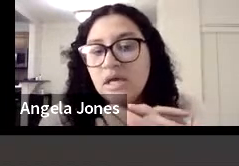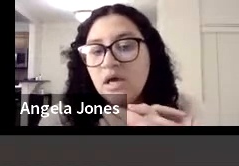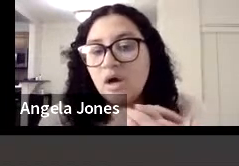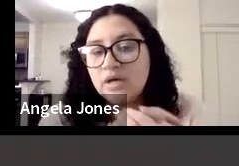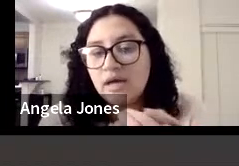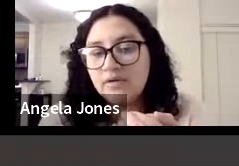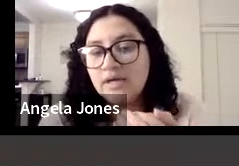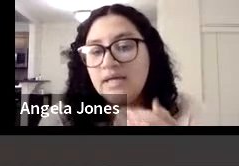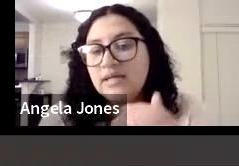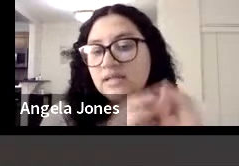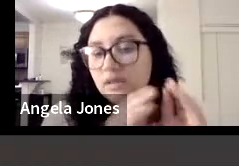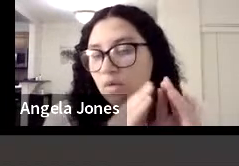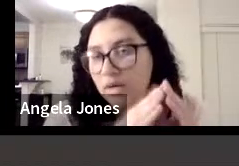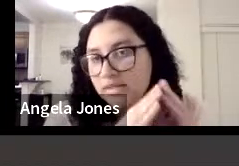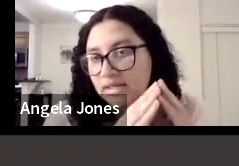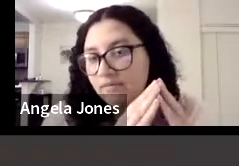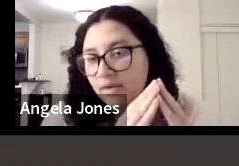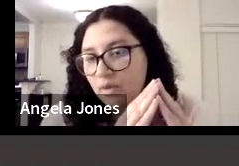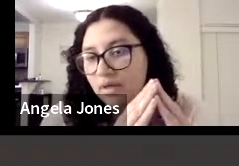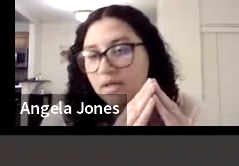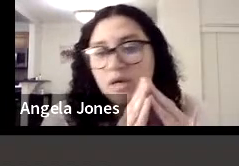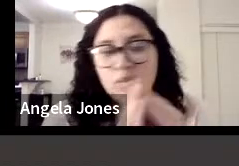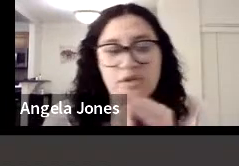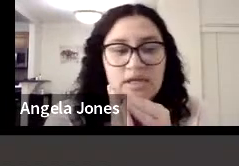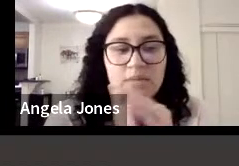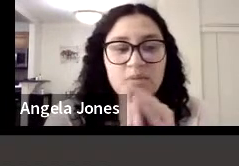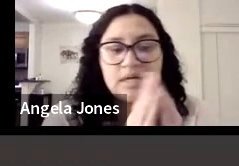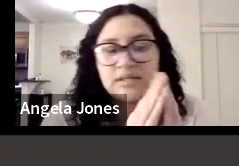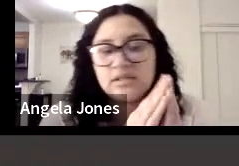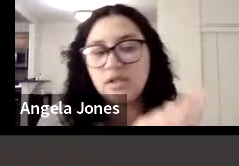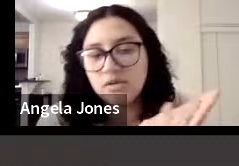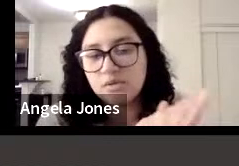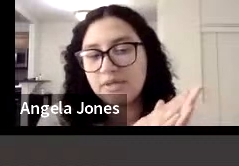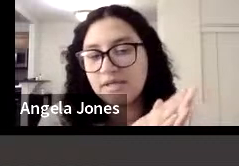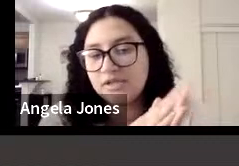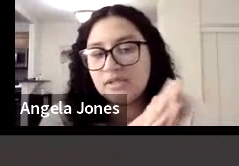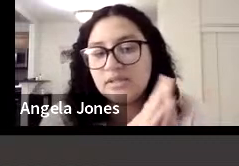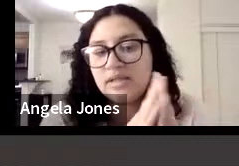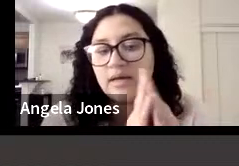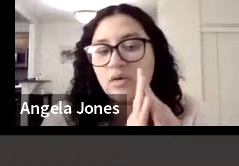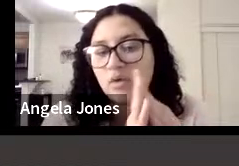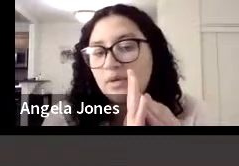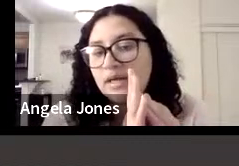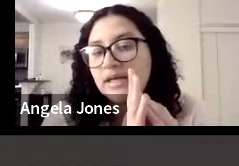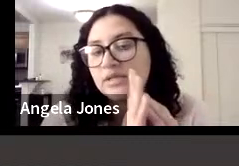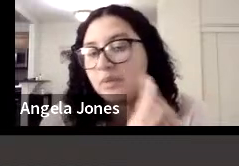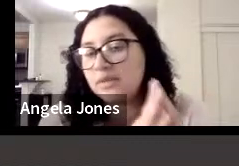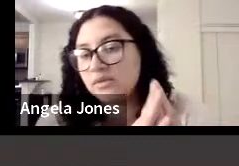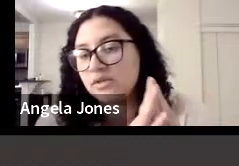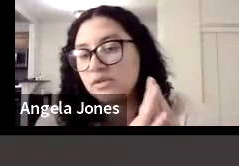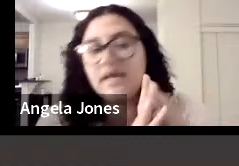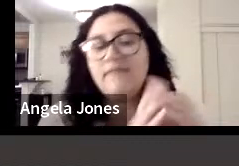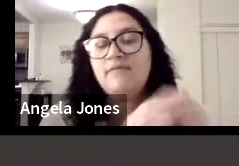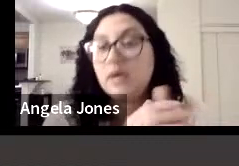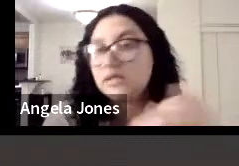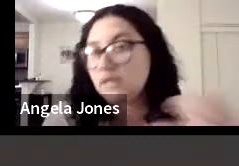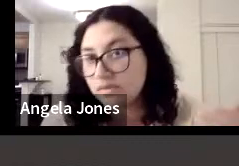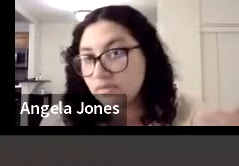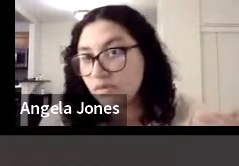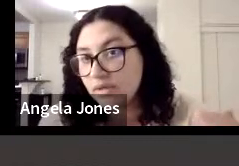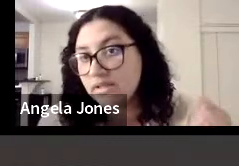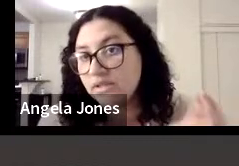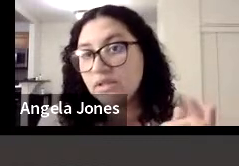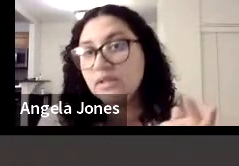organisms are covered in a single quantitative framework, which enables us to use predictions that incorporate experimental results at